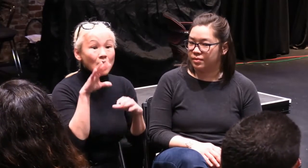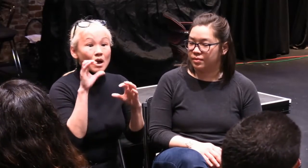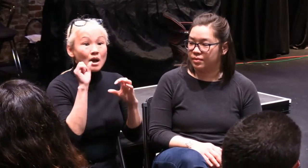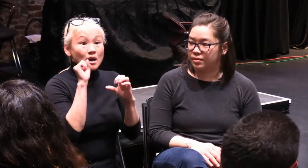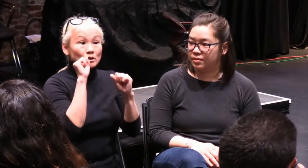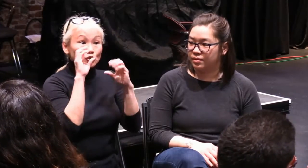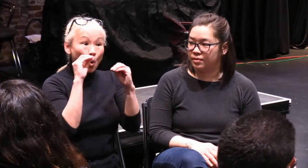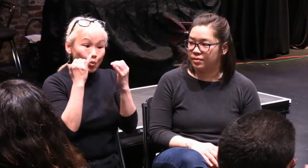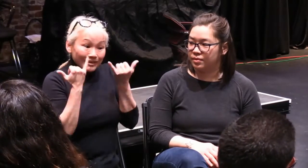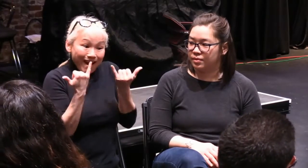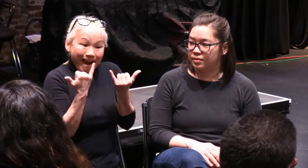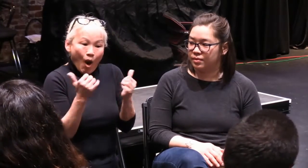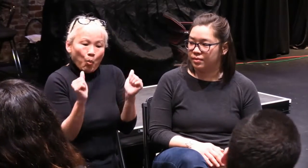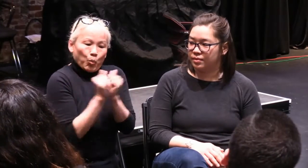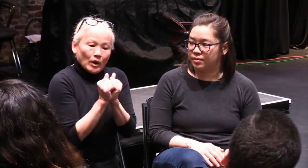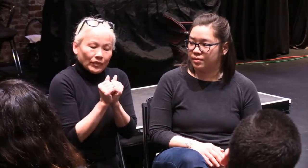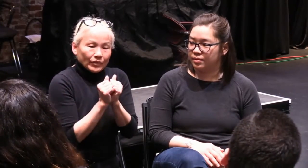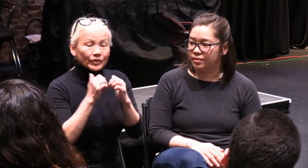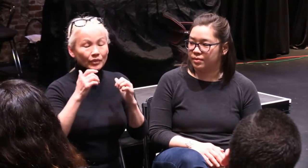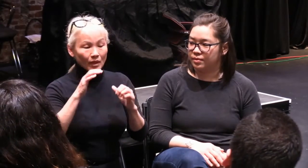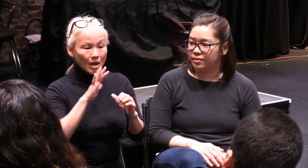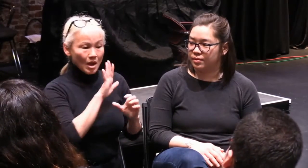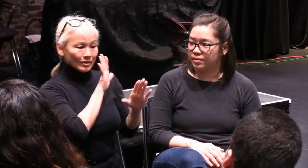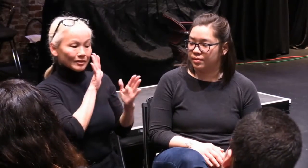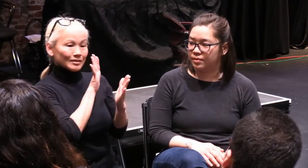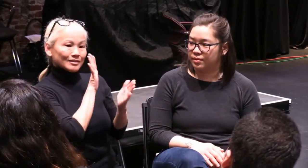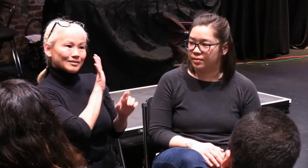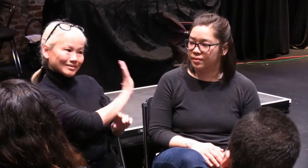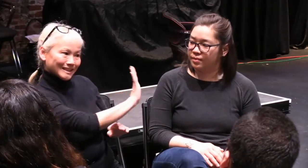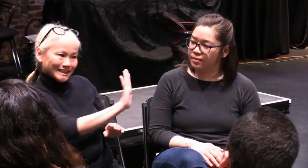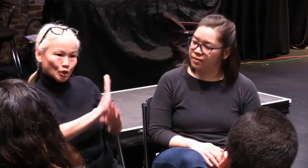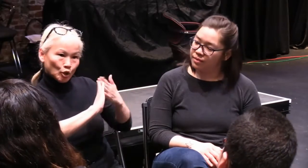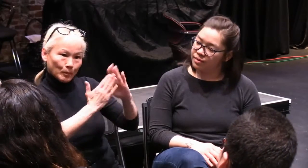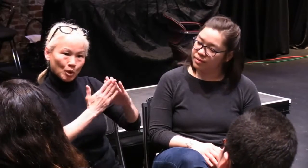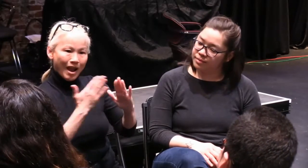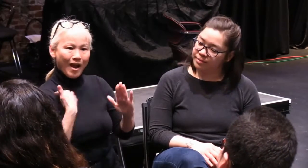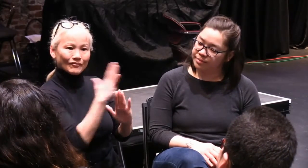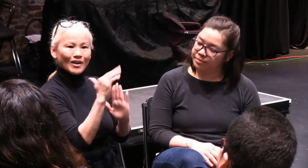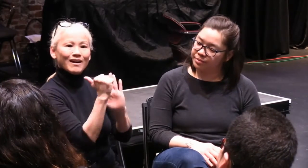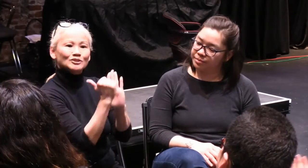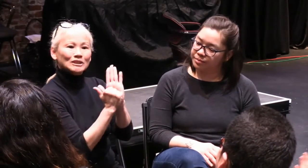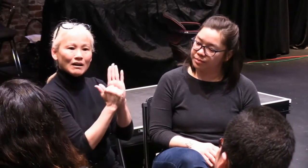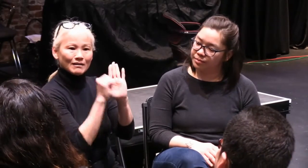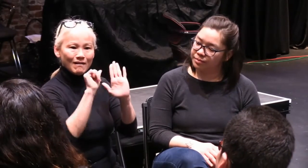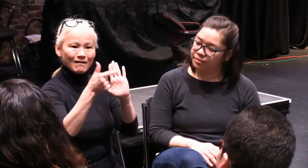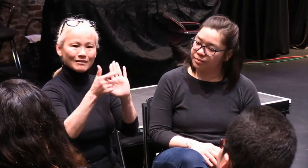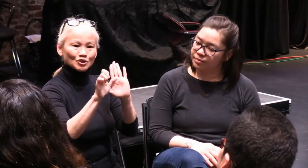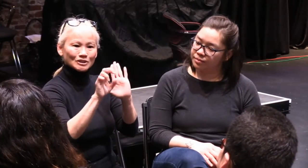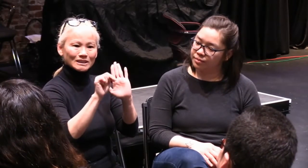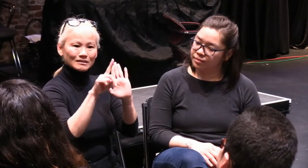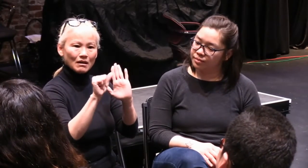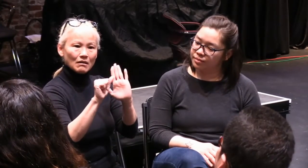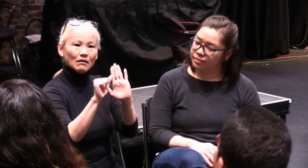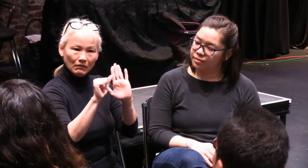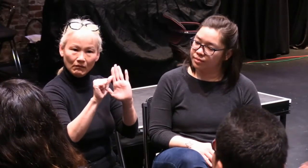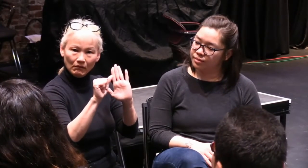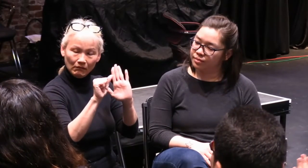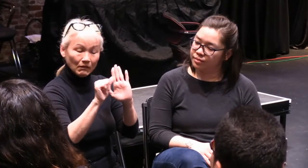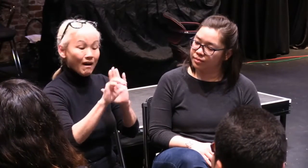that's how I approach the term intersectionality. Now in terms of today, each community has its